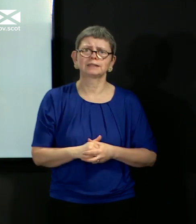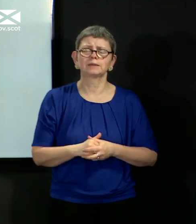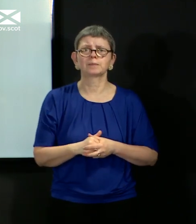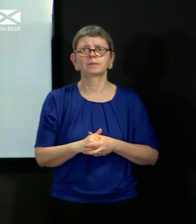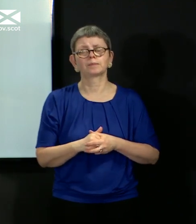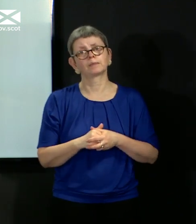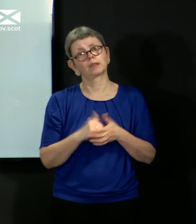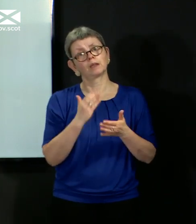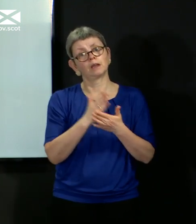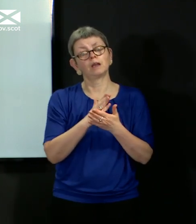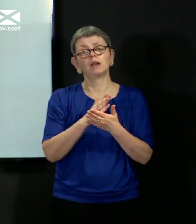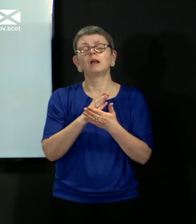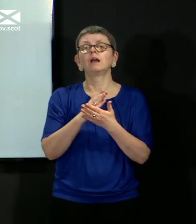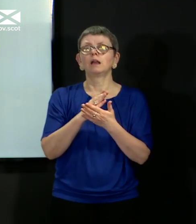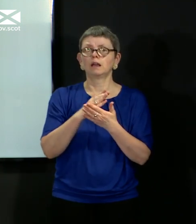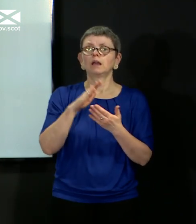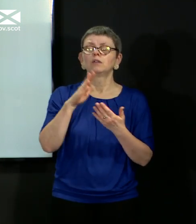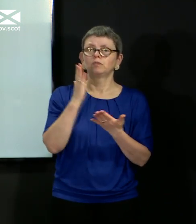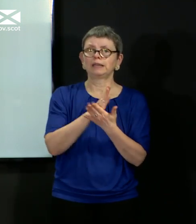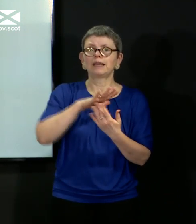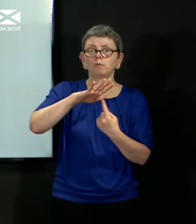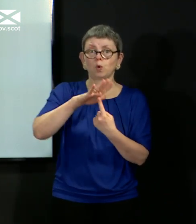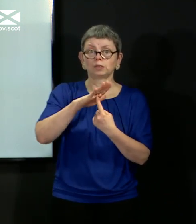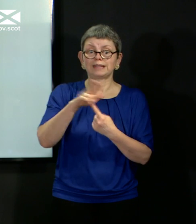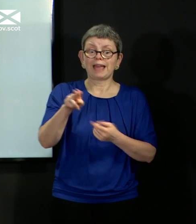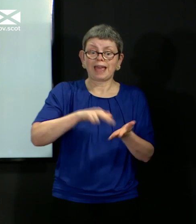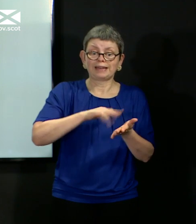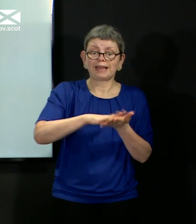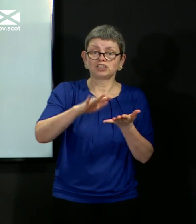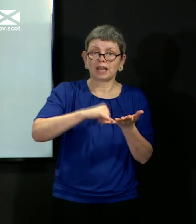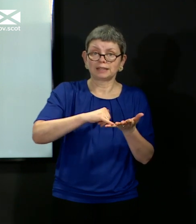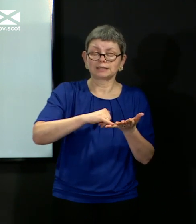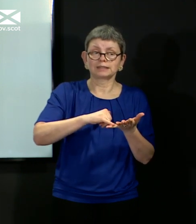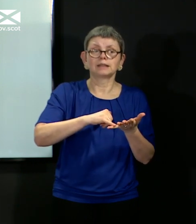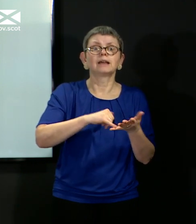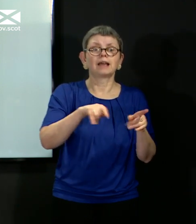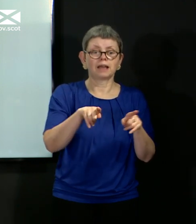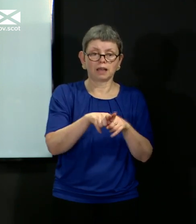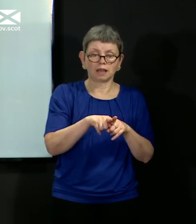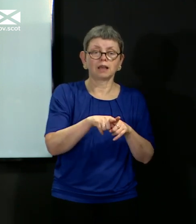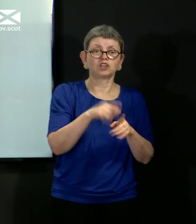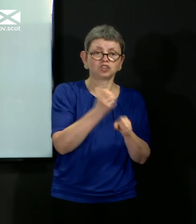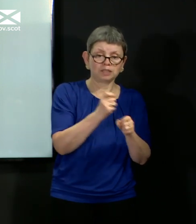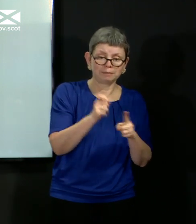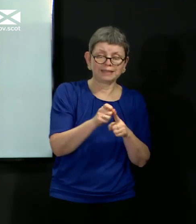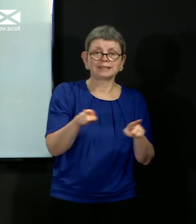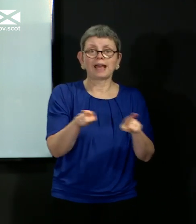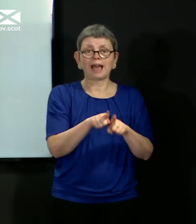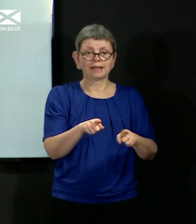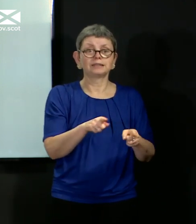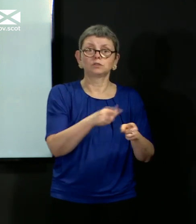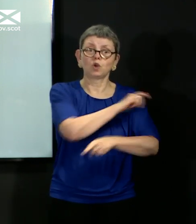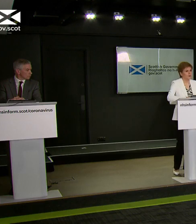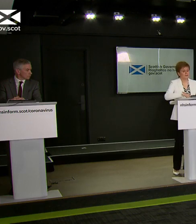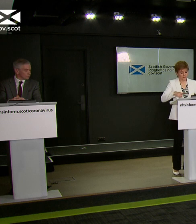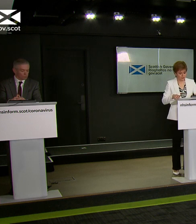follow those important public health messages, your NHS in primary and acute and urgent remains open for